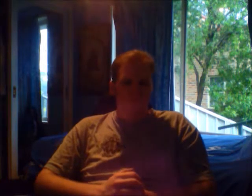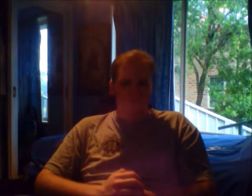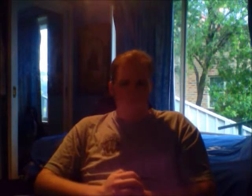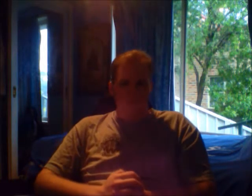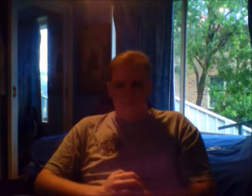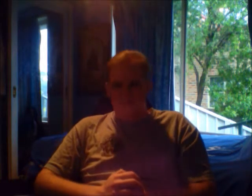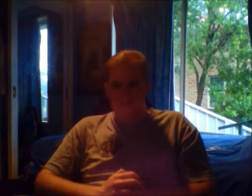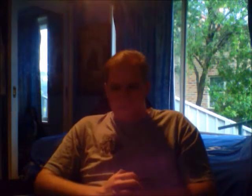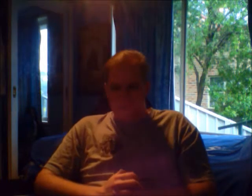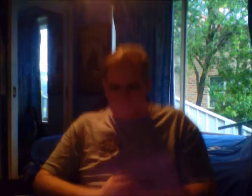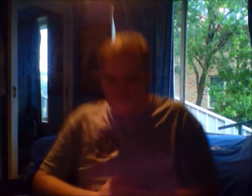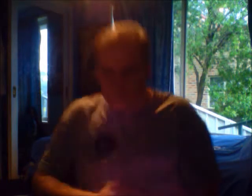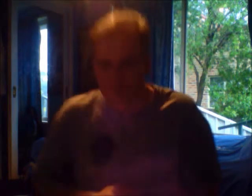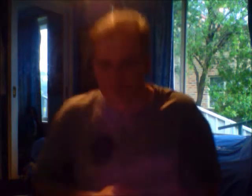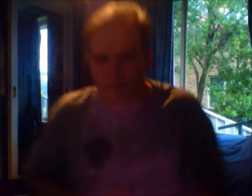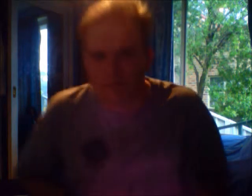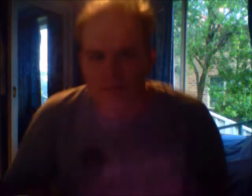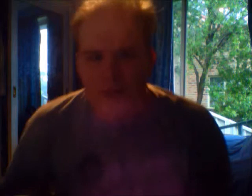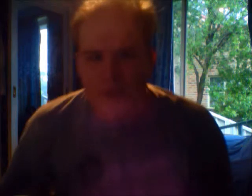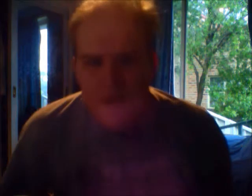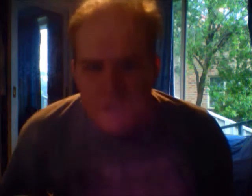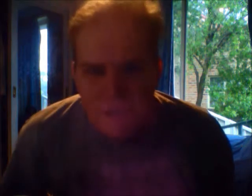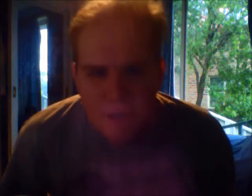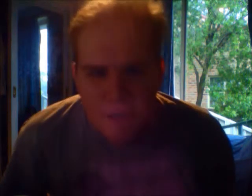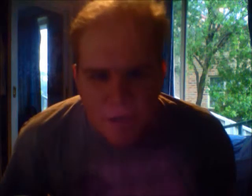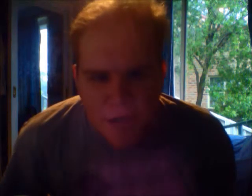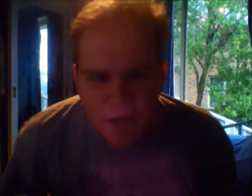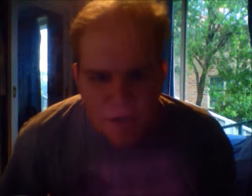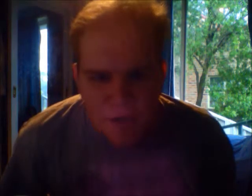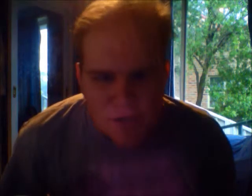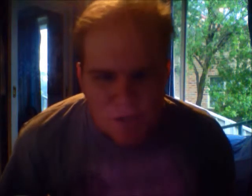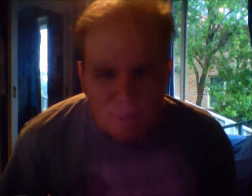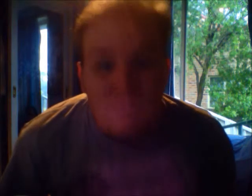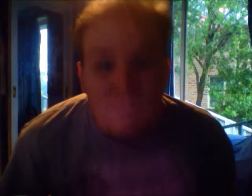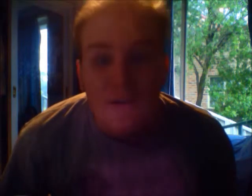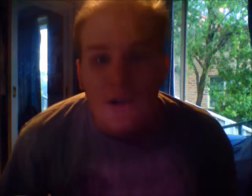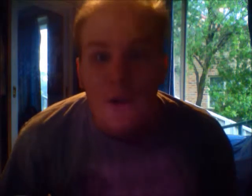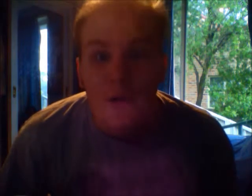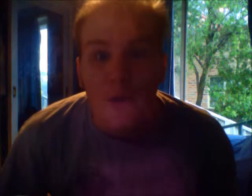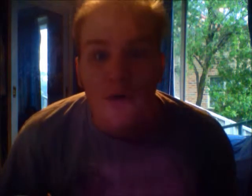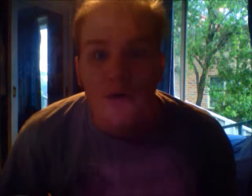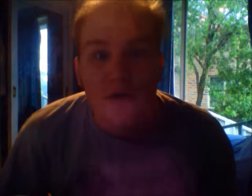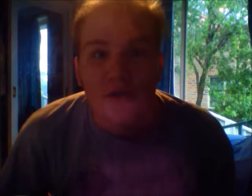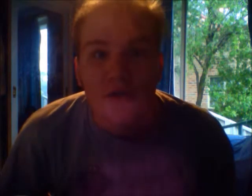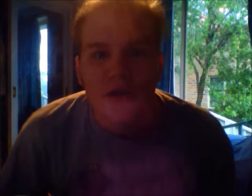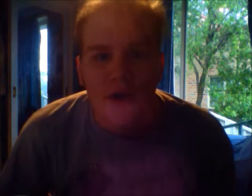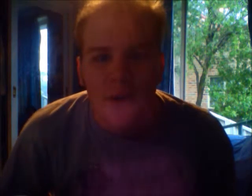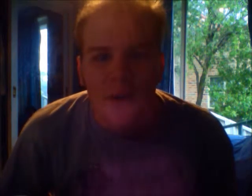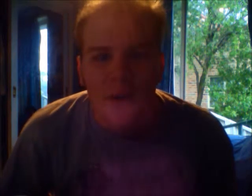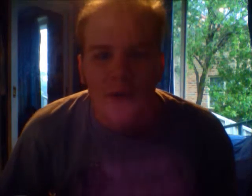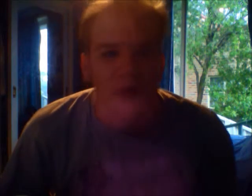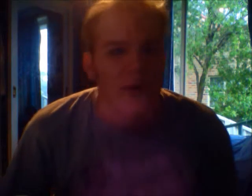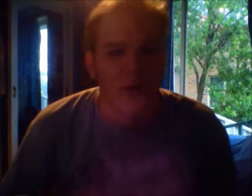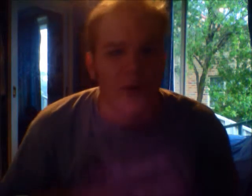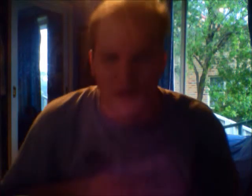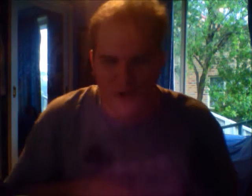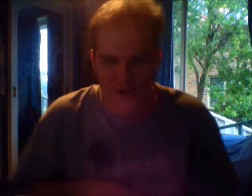That's right. Cinnamon challenge. You know the rules. You know, you know what to do.